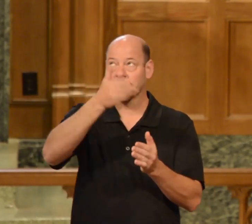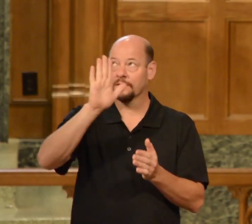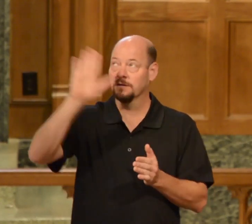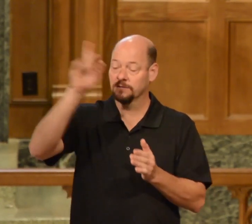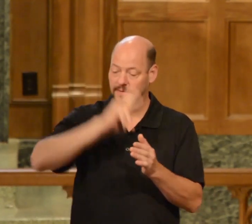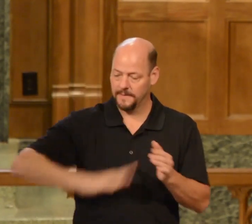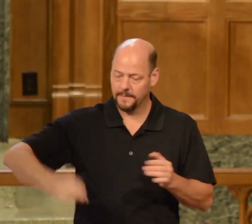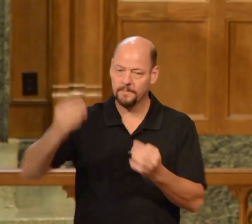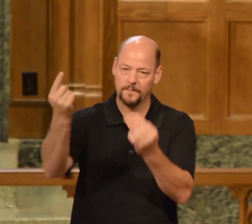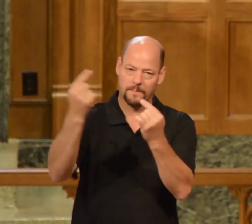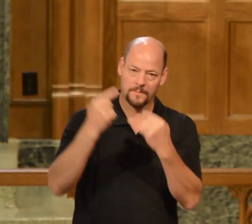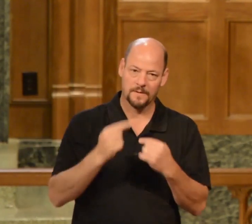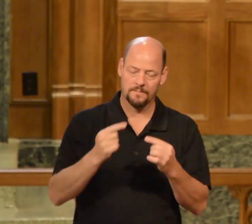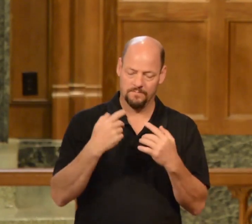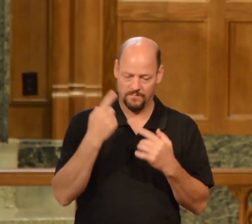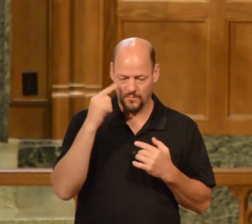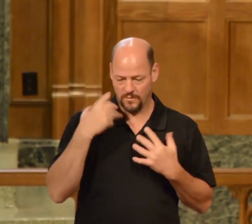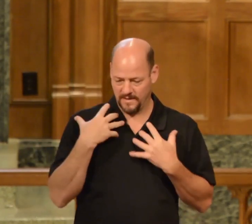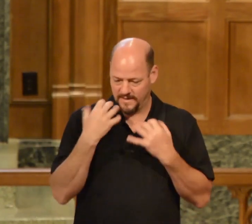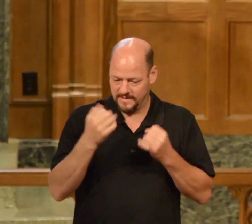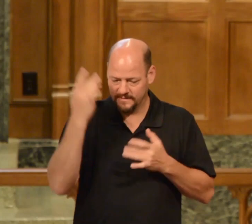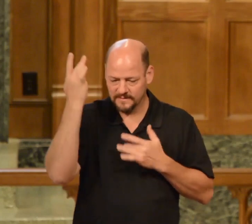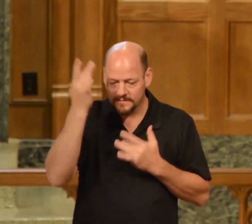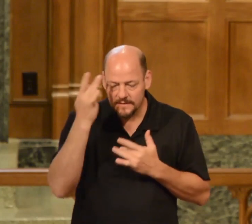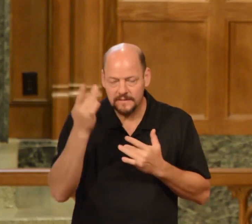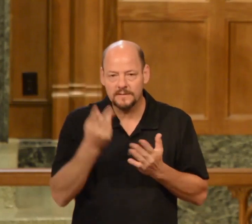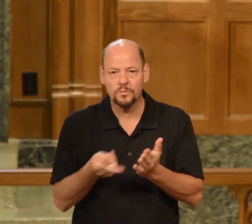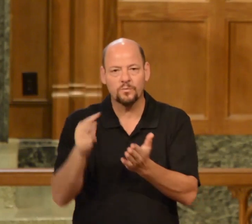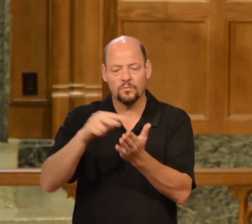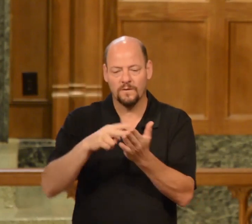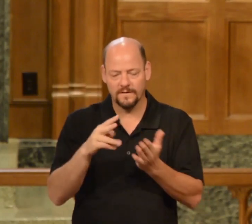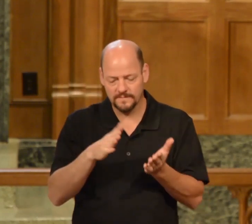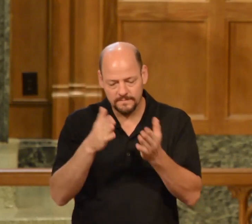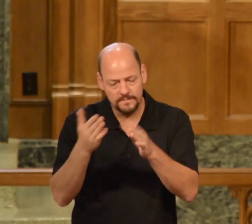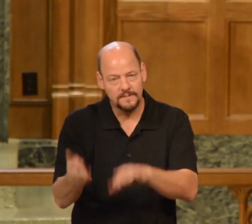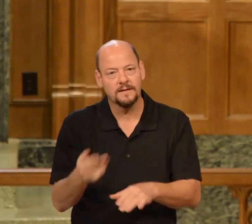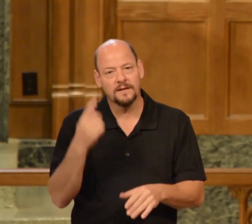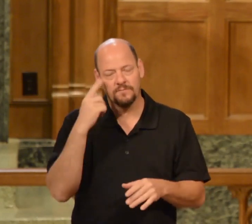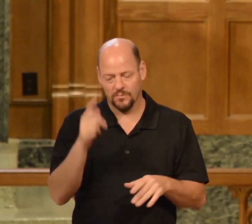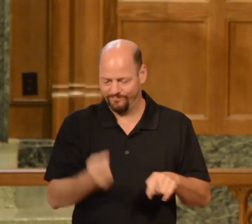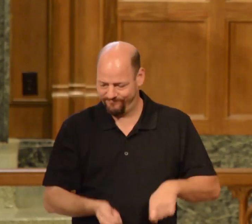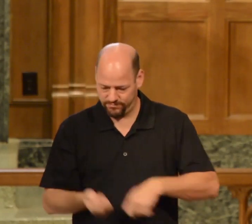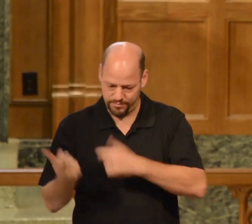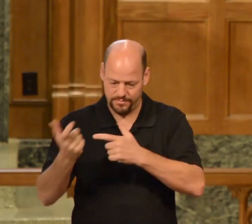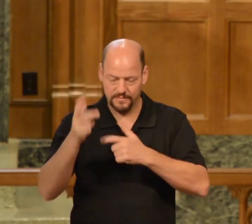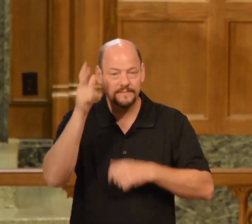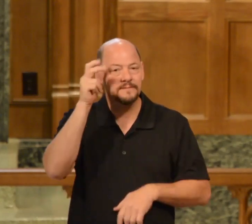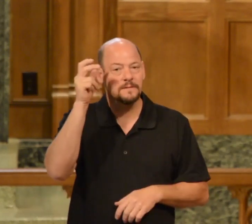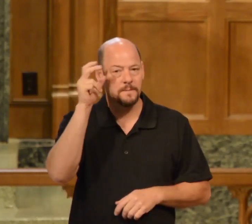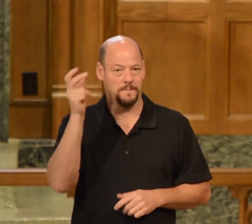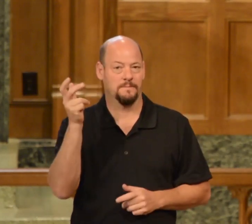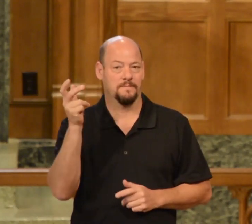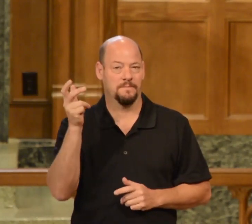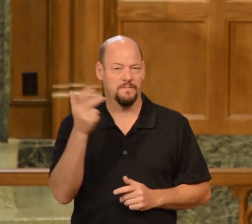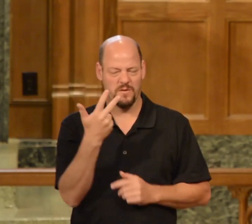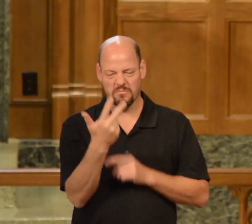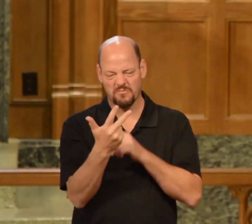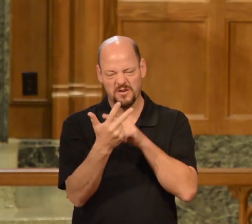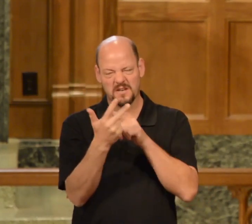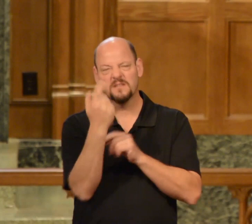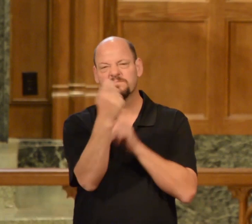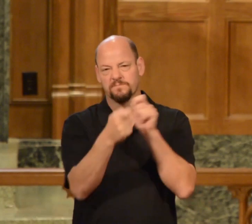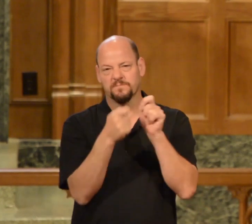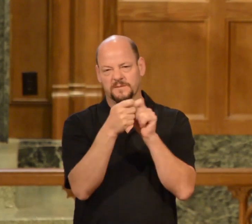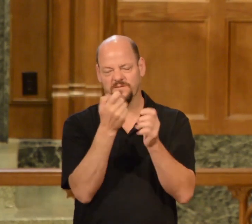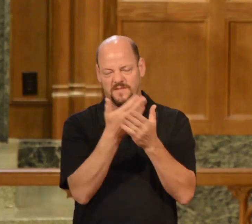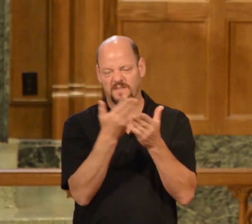the sick, to raise the dead, to cast out demons. We're going to pull out three particular things from